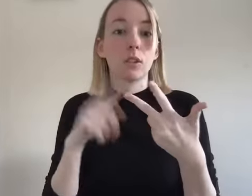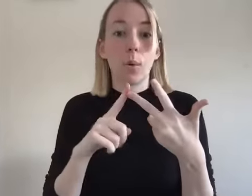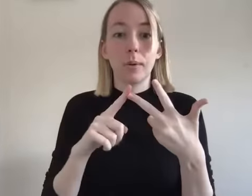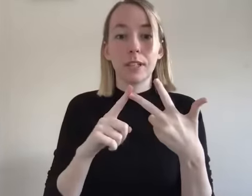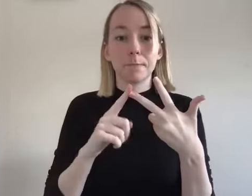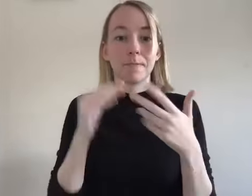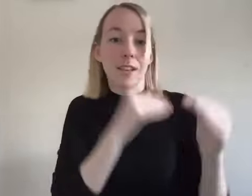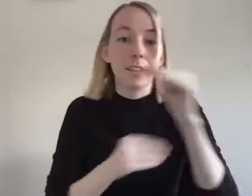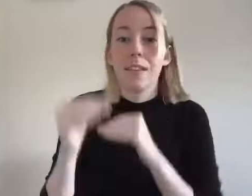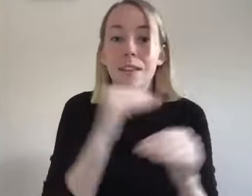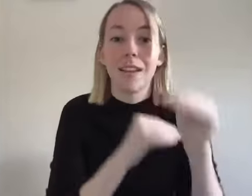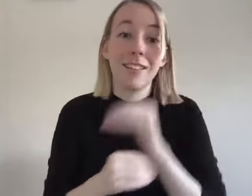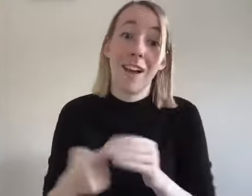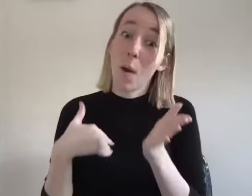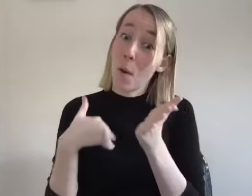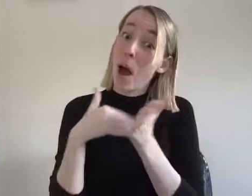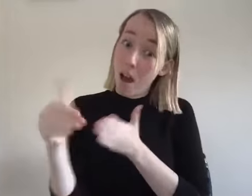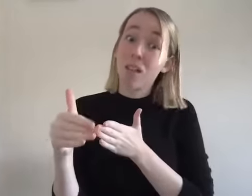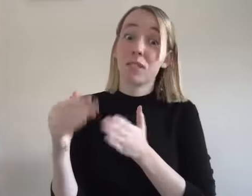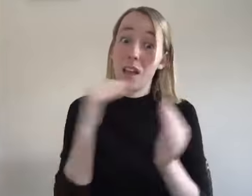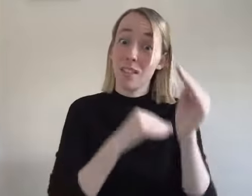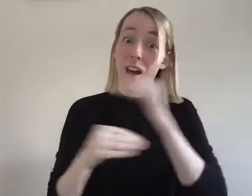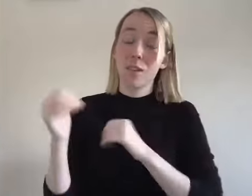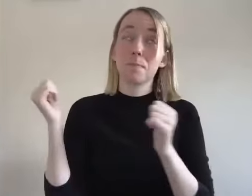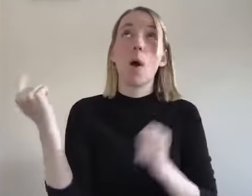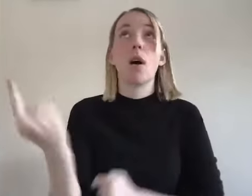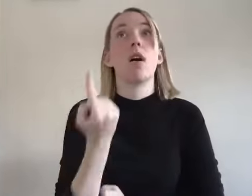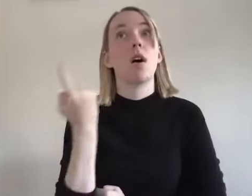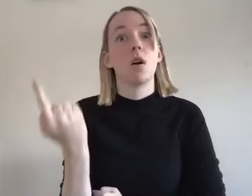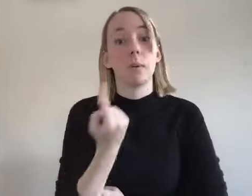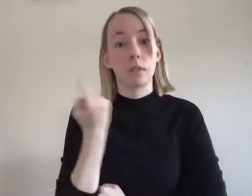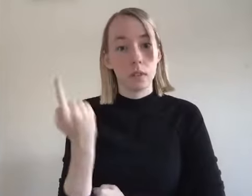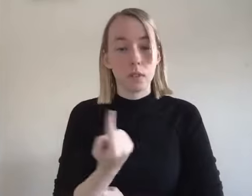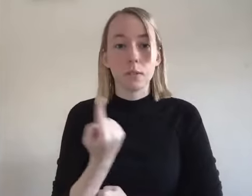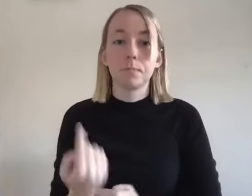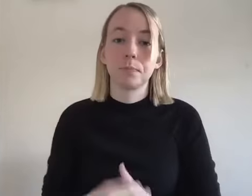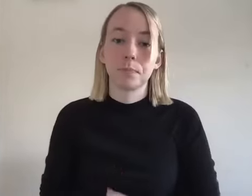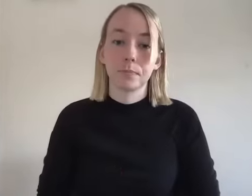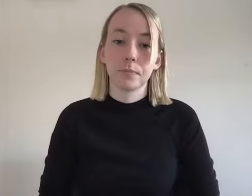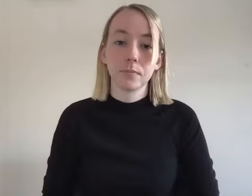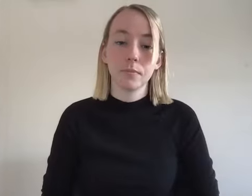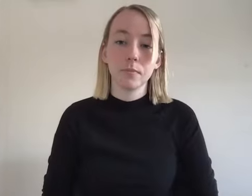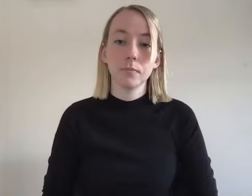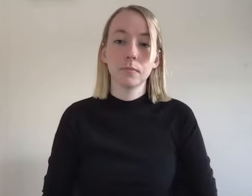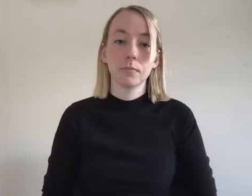by lying like i i did that like to survive all the time granted i lied like through my teeth constantly